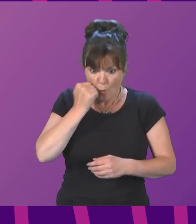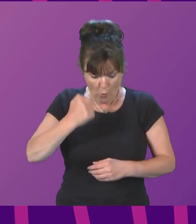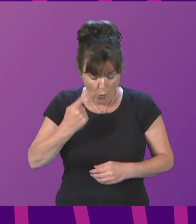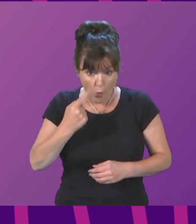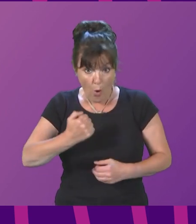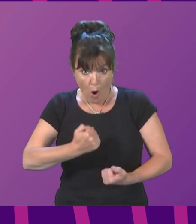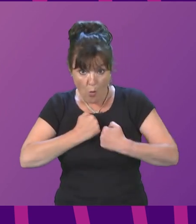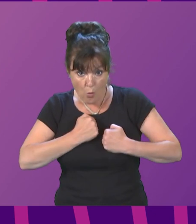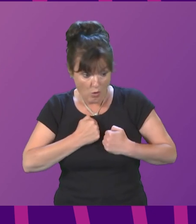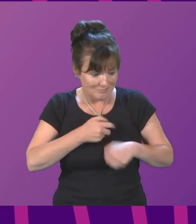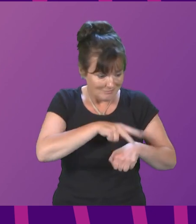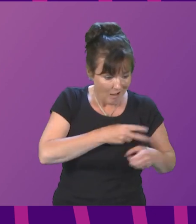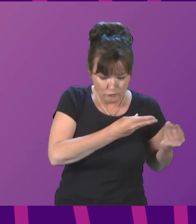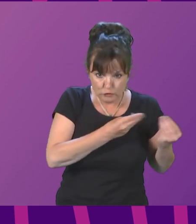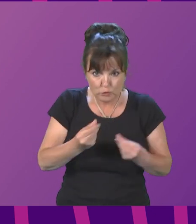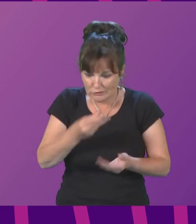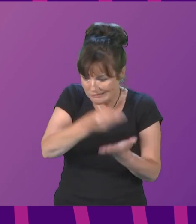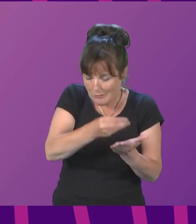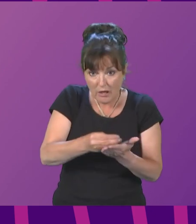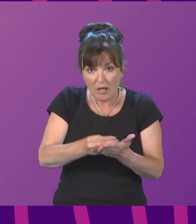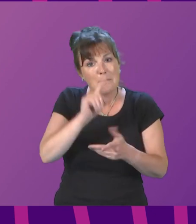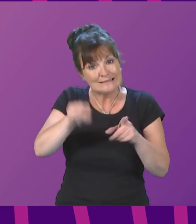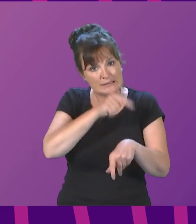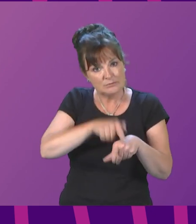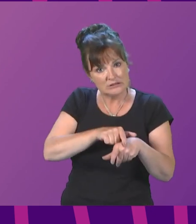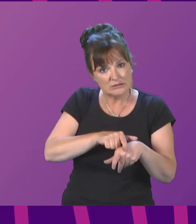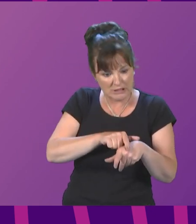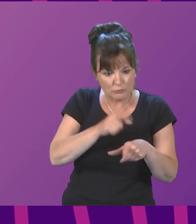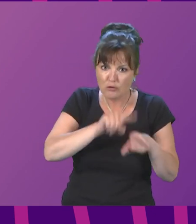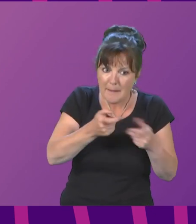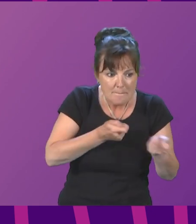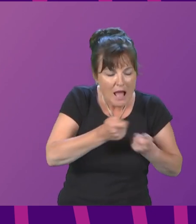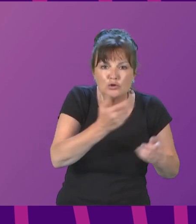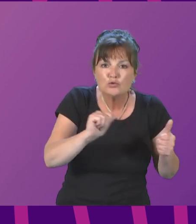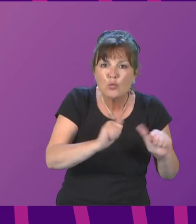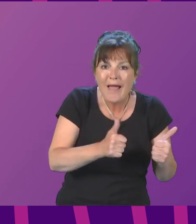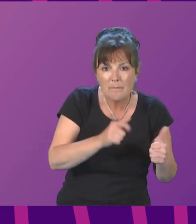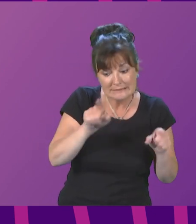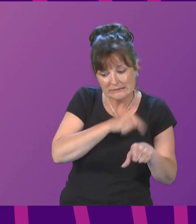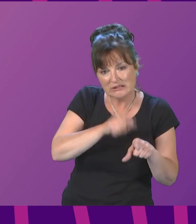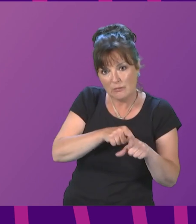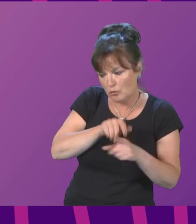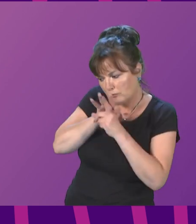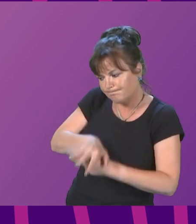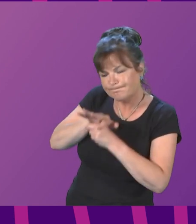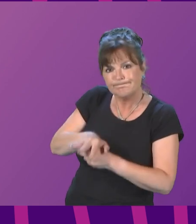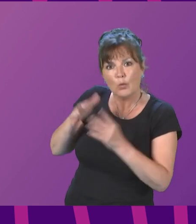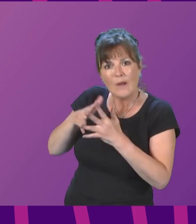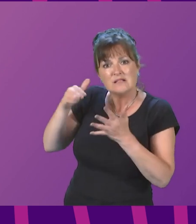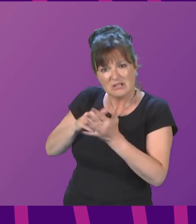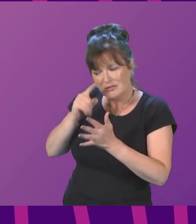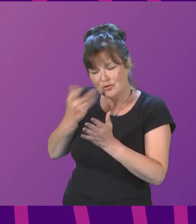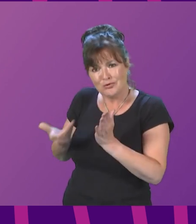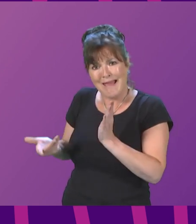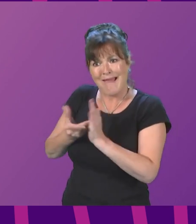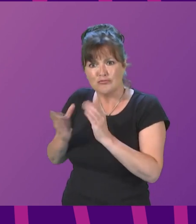continue to apply maximum pressure on the UK Government to provide the additional funding that is so desperately needed. And